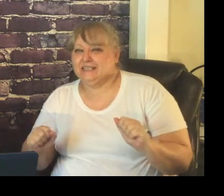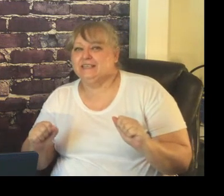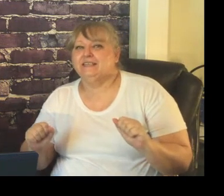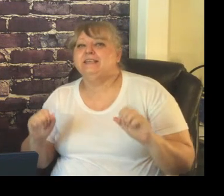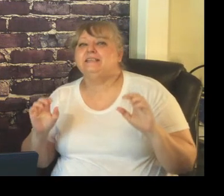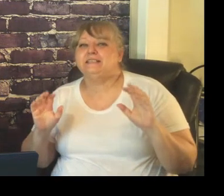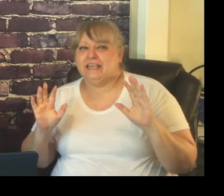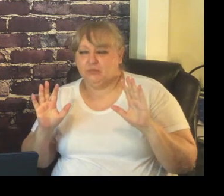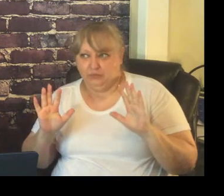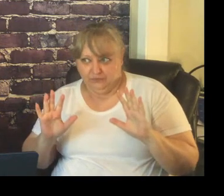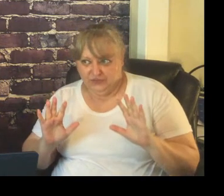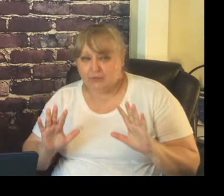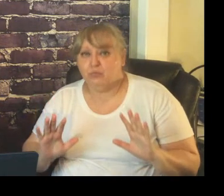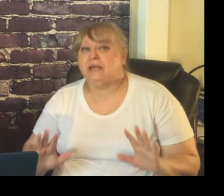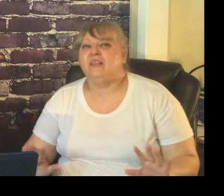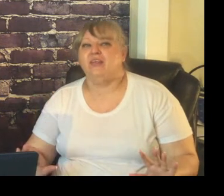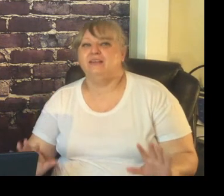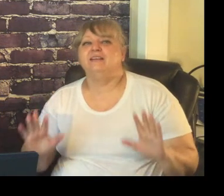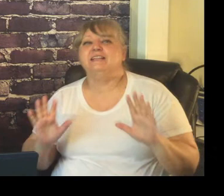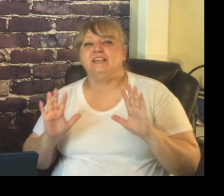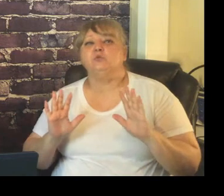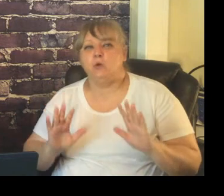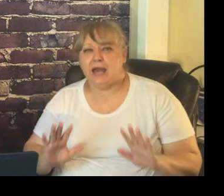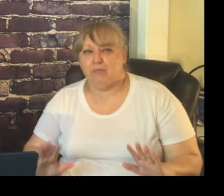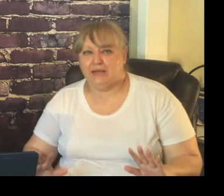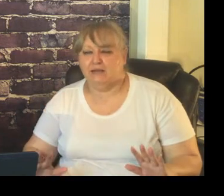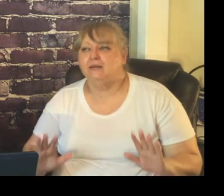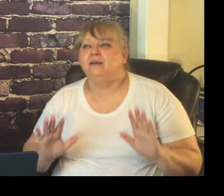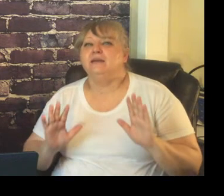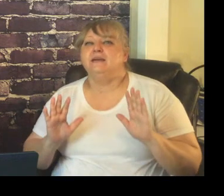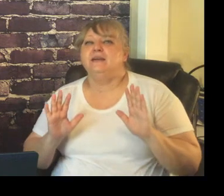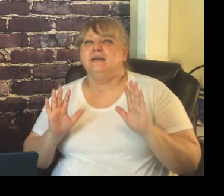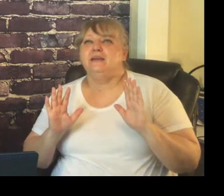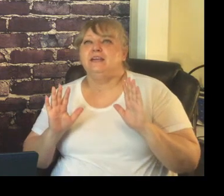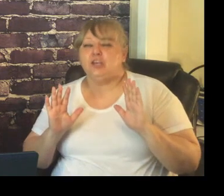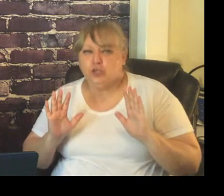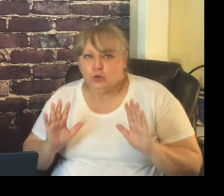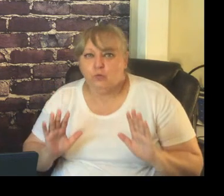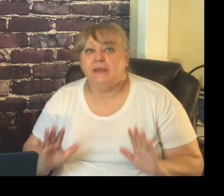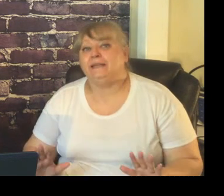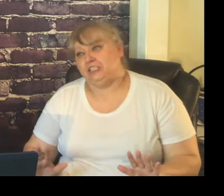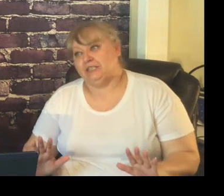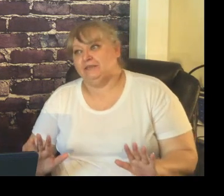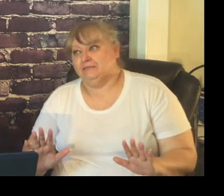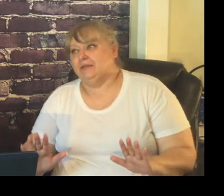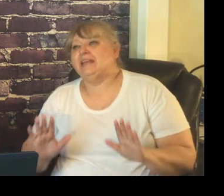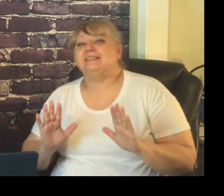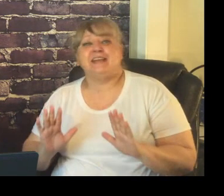take a deep breath things will happen you manage it it's not